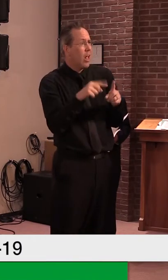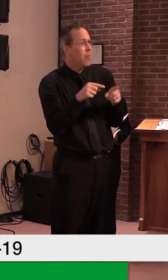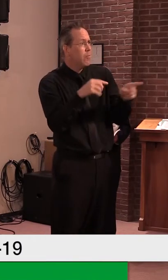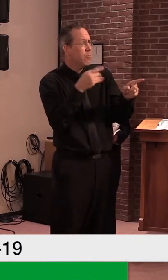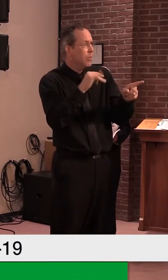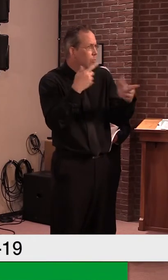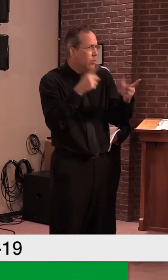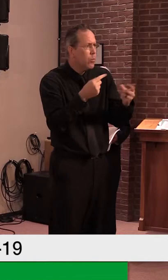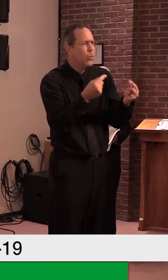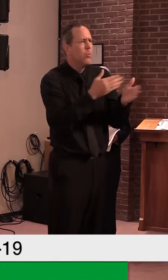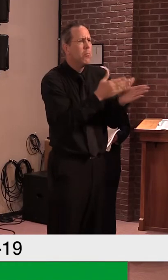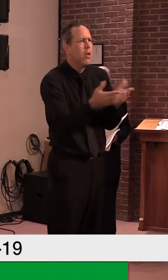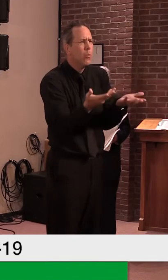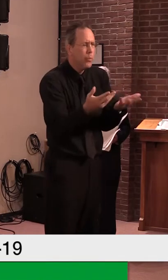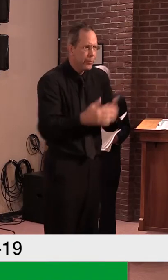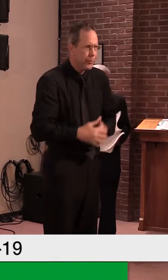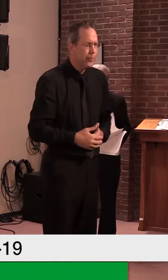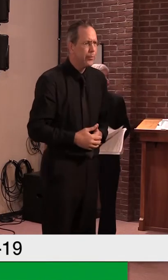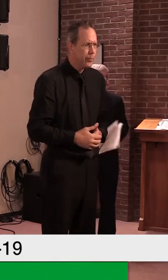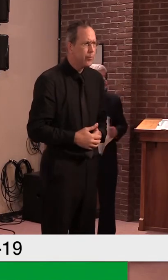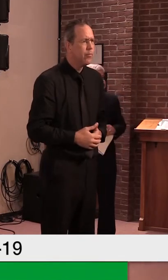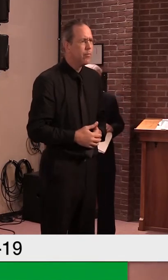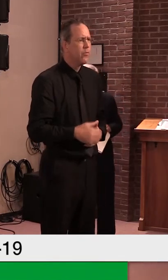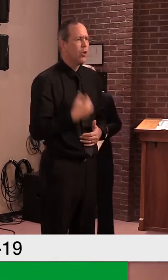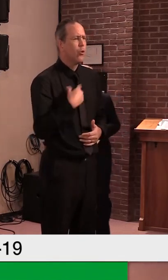hindsight, we should have seen this coming.